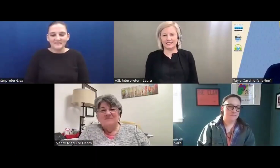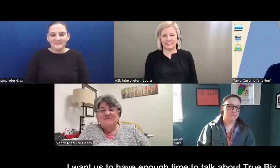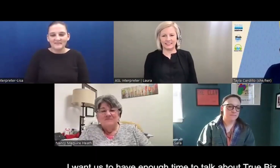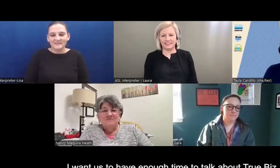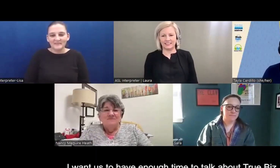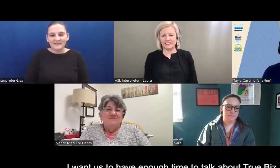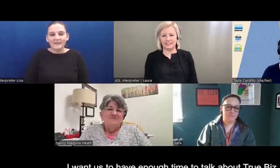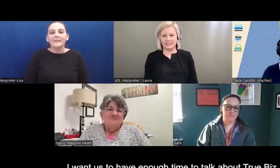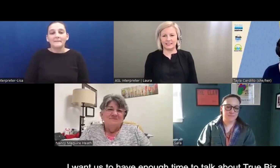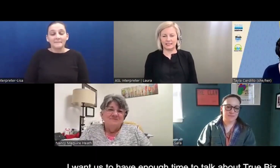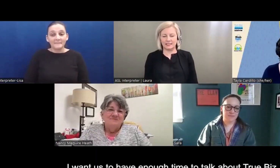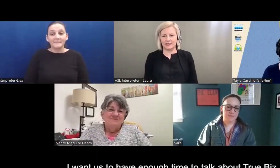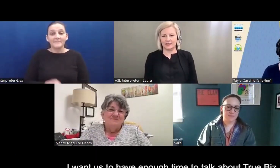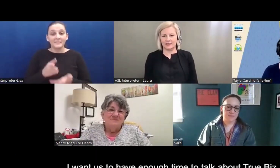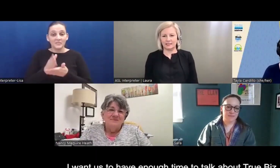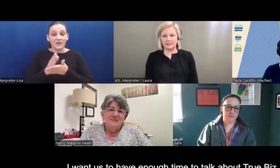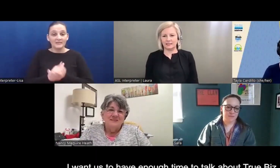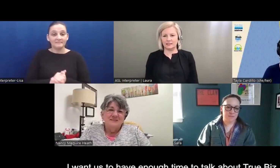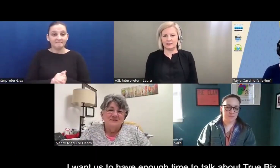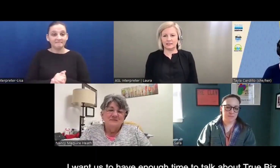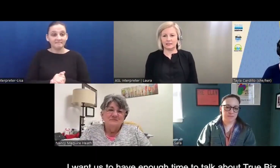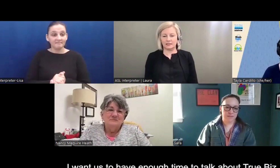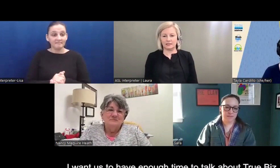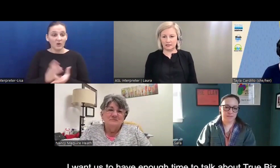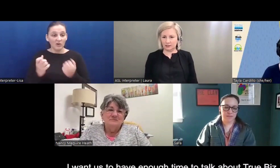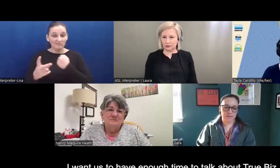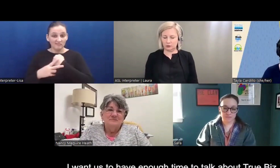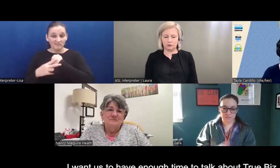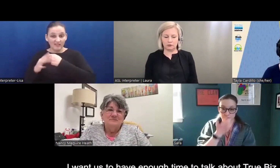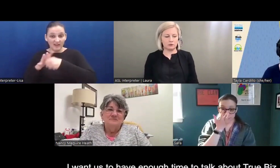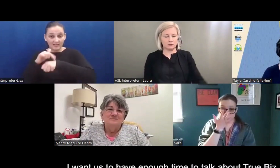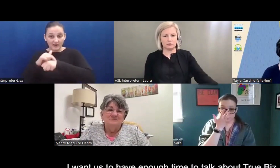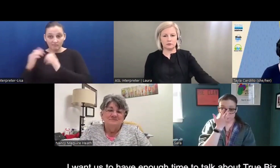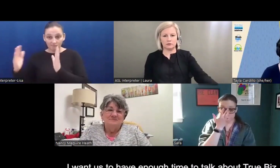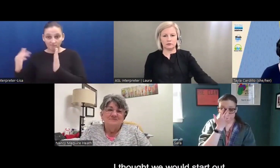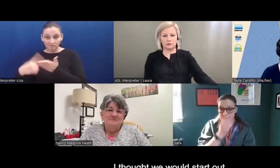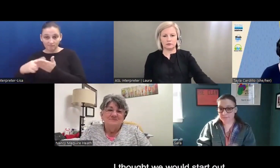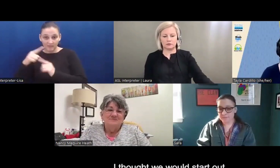All right. So I want us to have enough time to talk about True Biz.